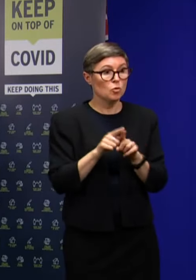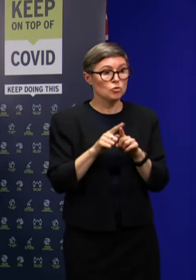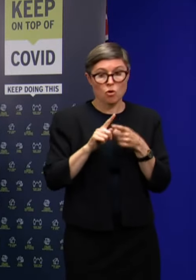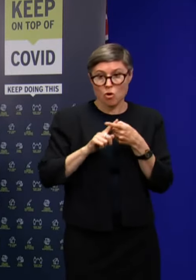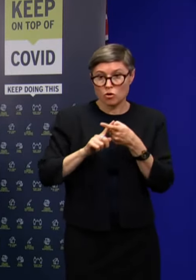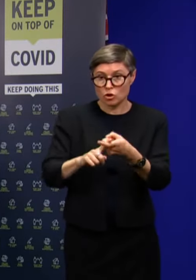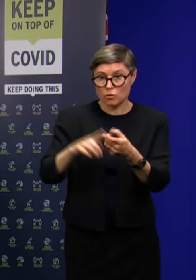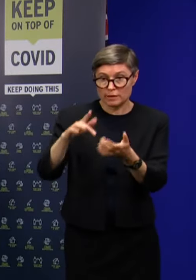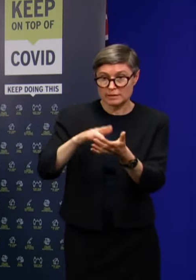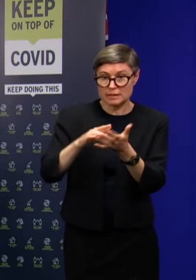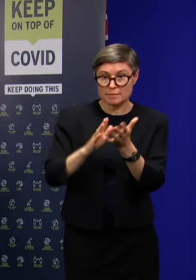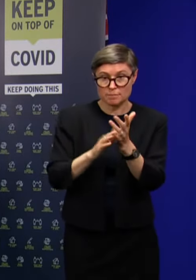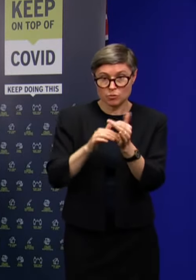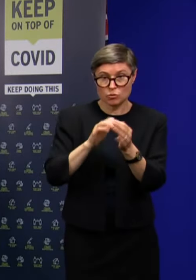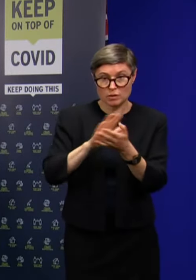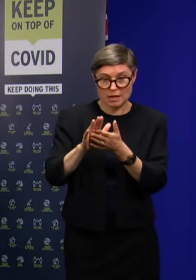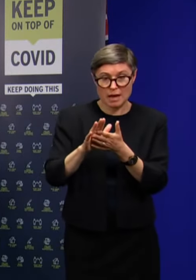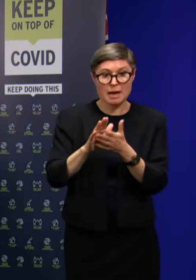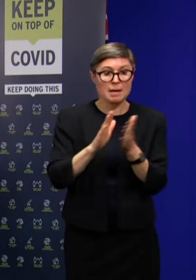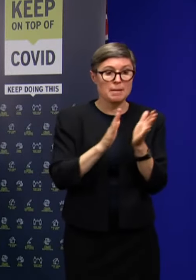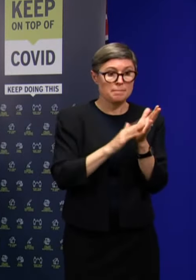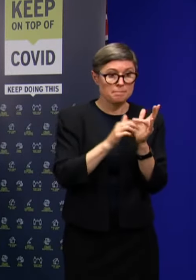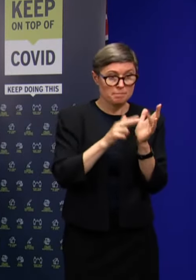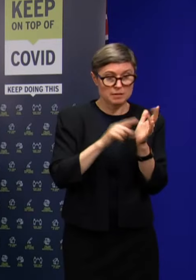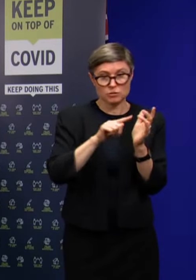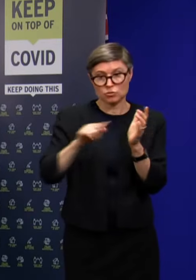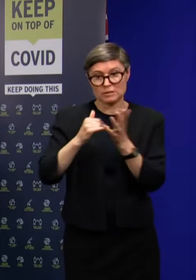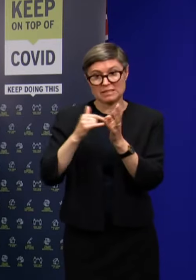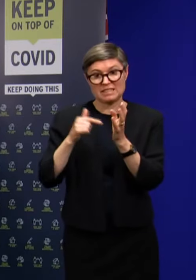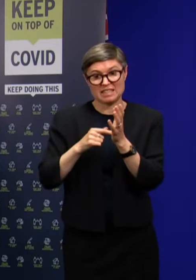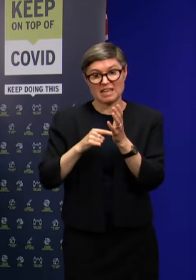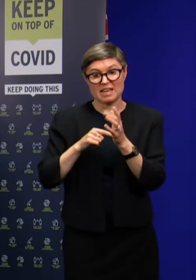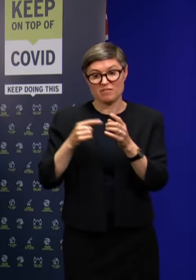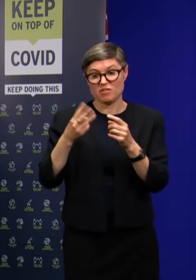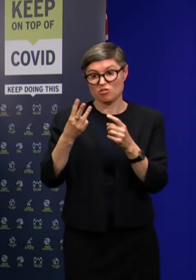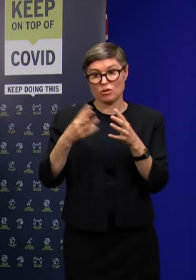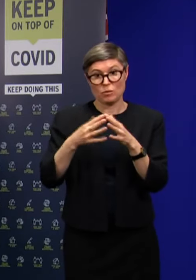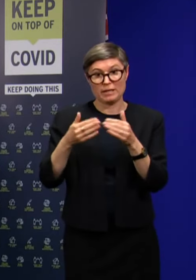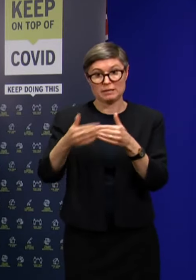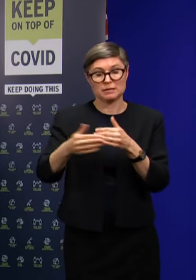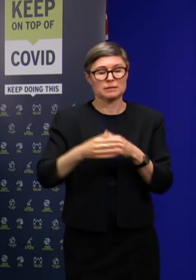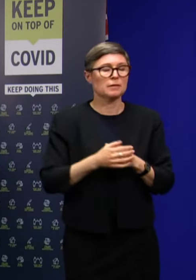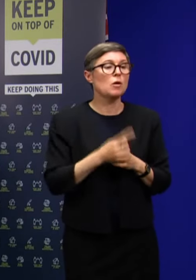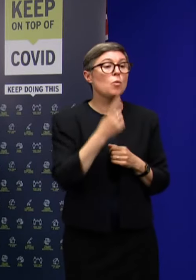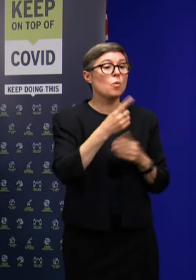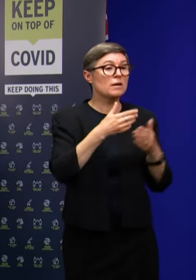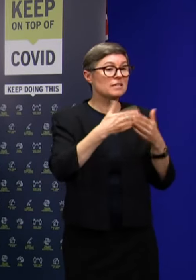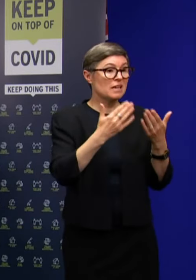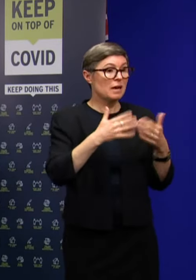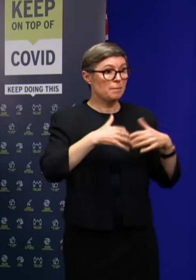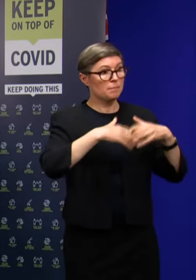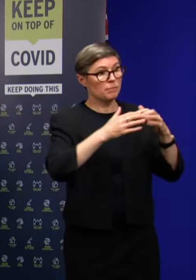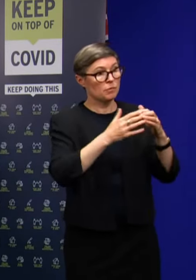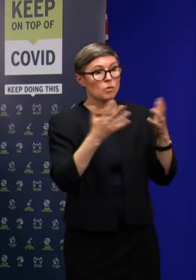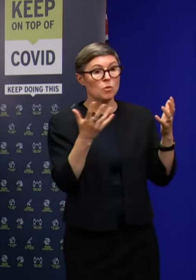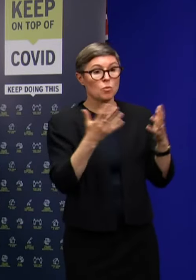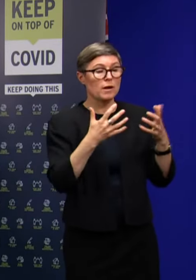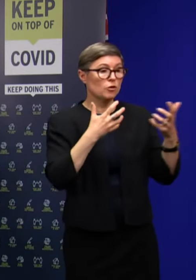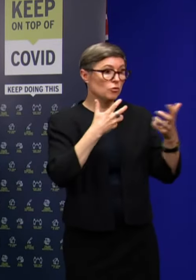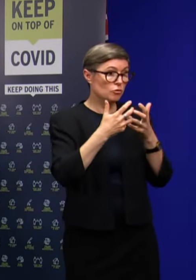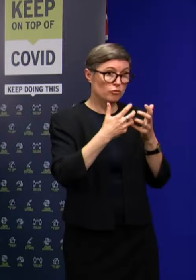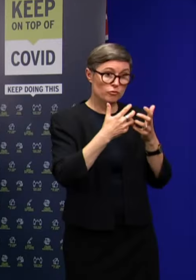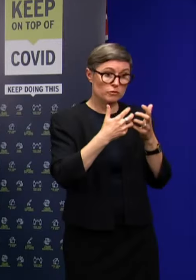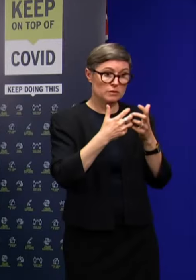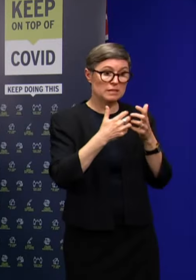which is running Monday through until Saturday for the next three weeks. A one-day pop-up clinic will be held tomorrow at the University of